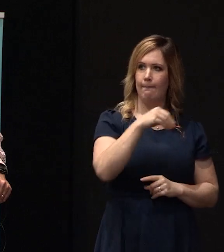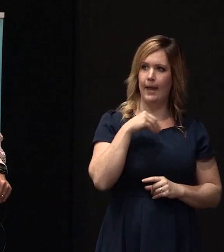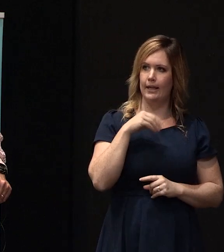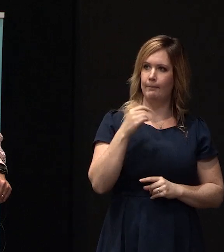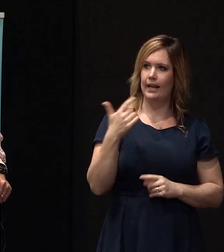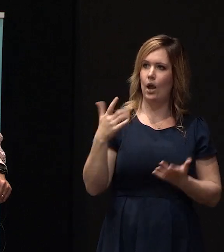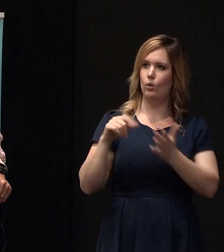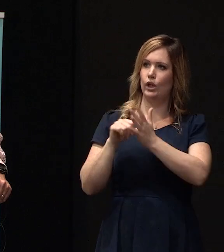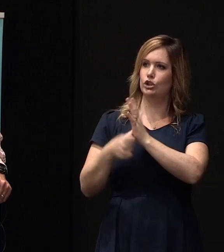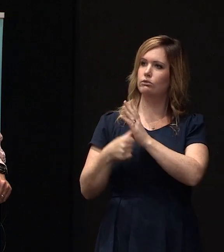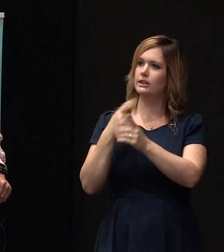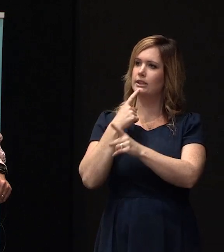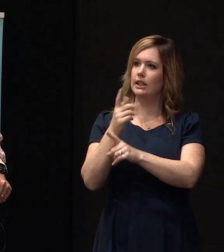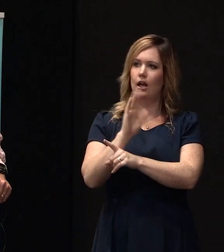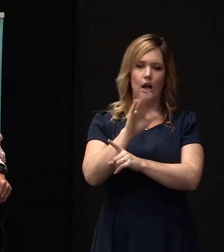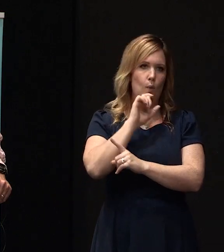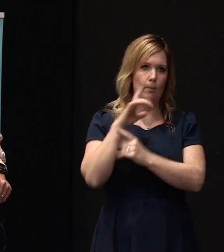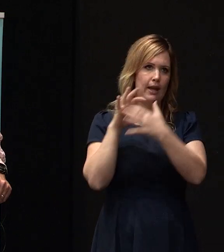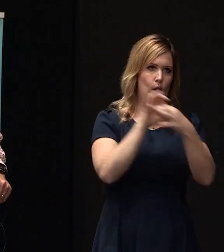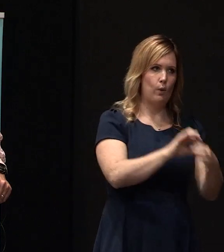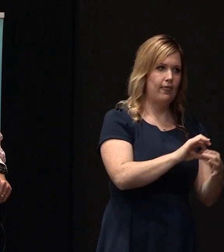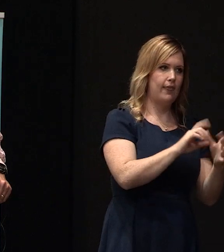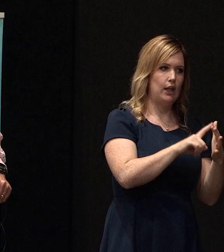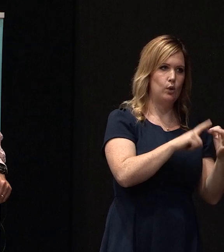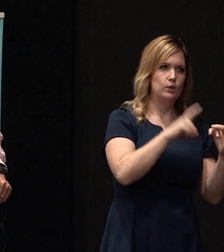insurance is saying, you it will be with the UQC.